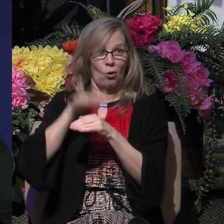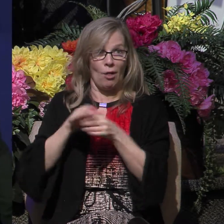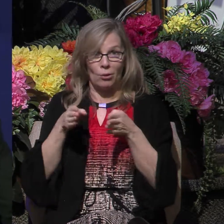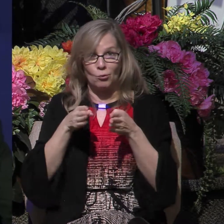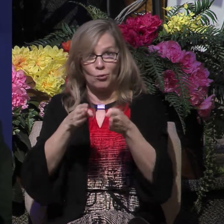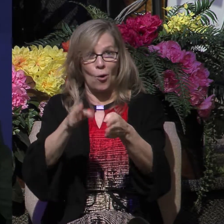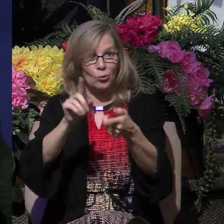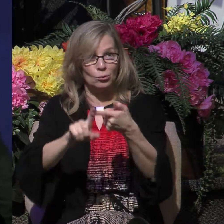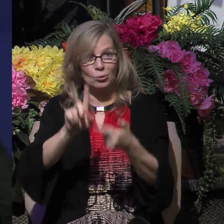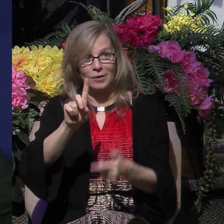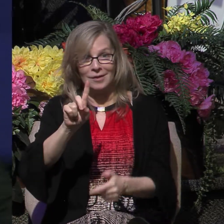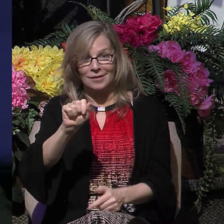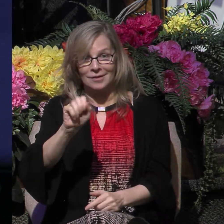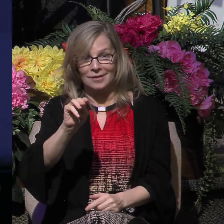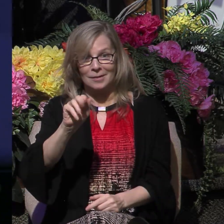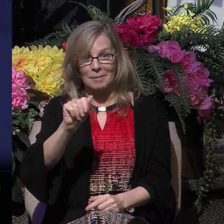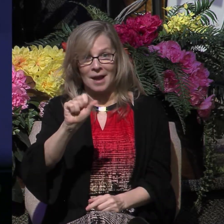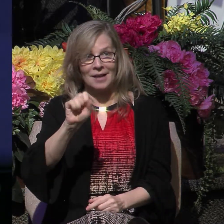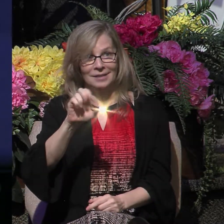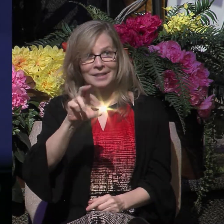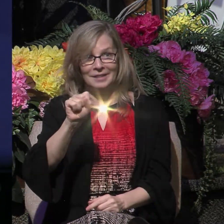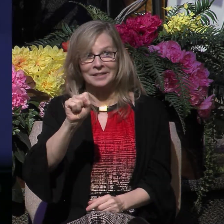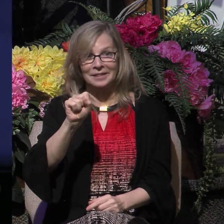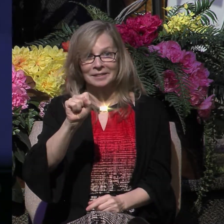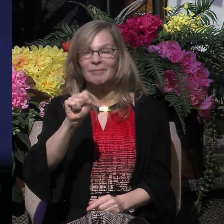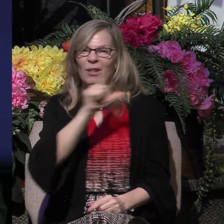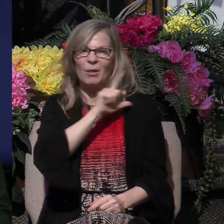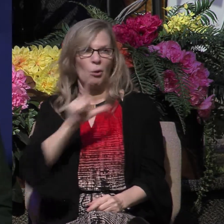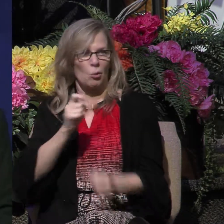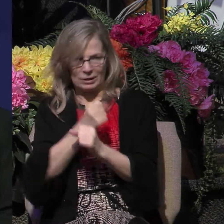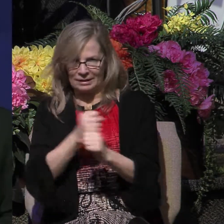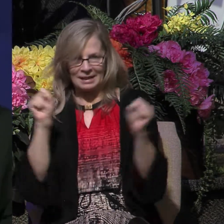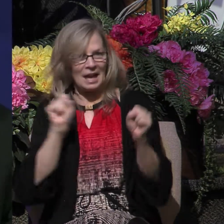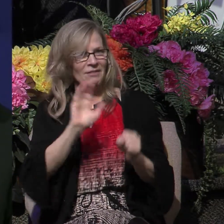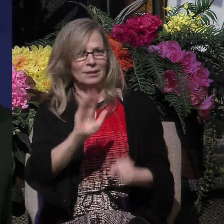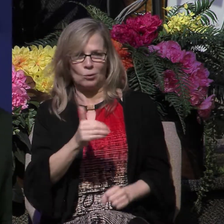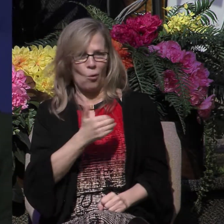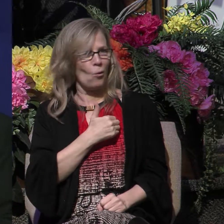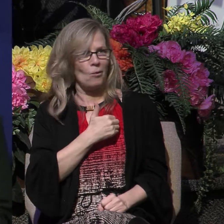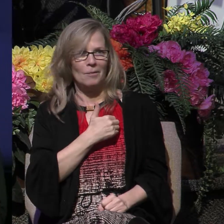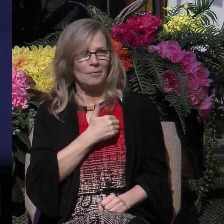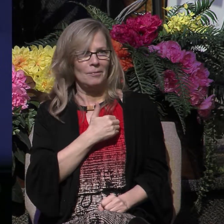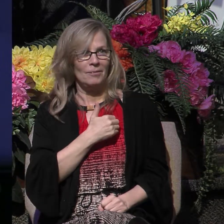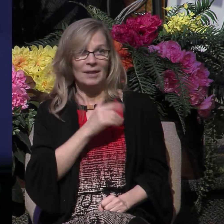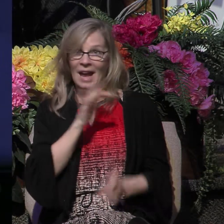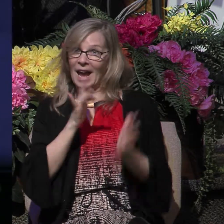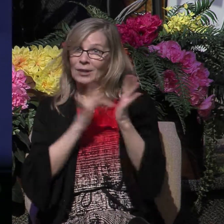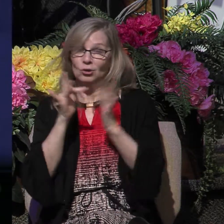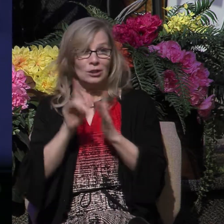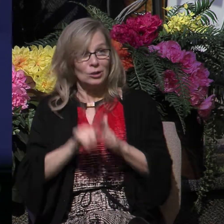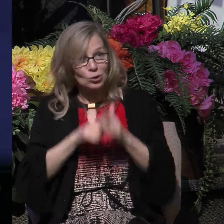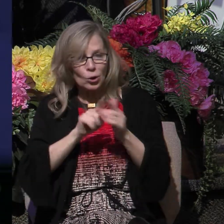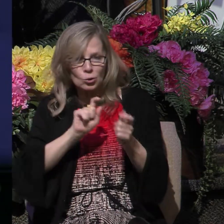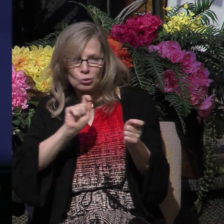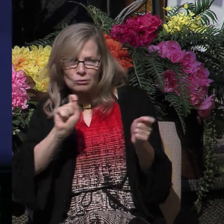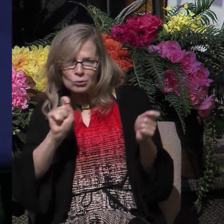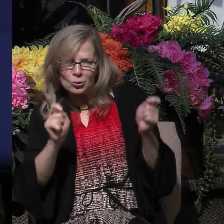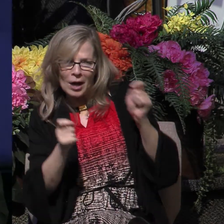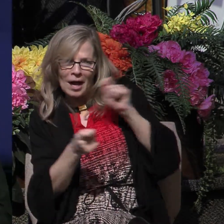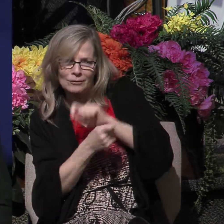did Christ save Paul's soul, but he began to transform Paul's character so that Paul now recognized that he was